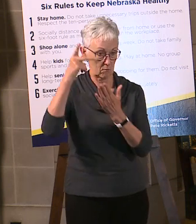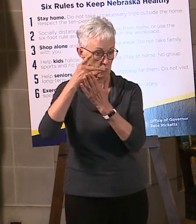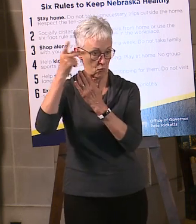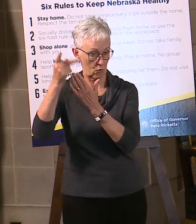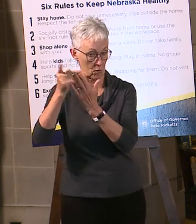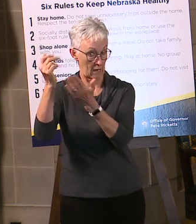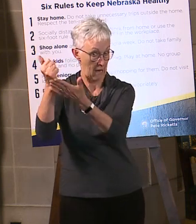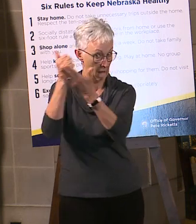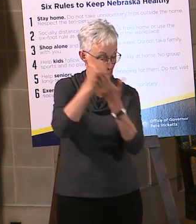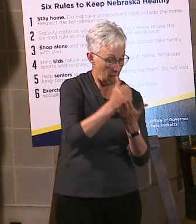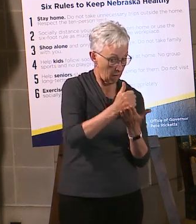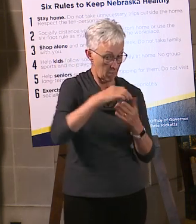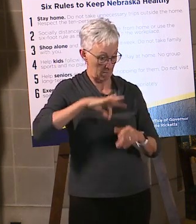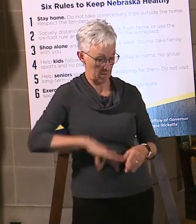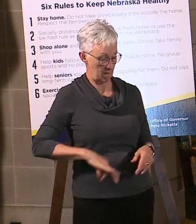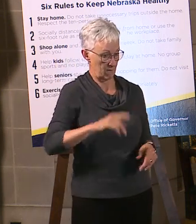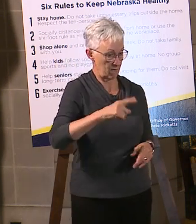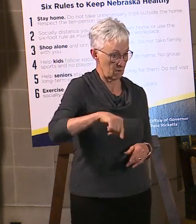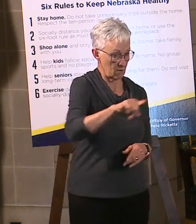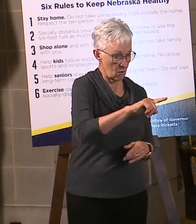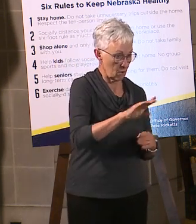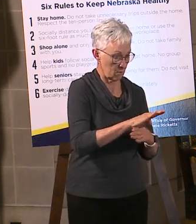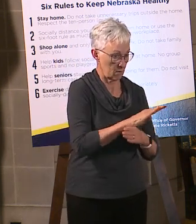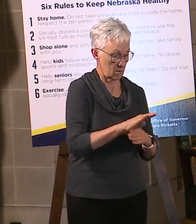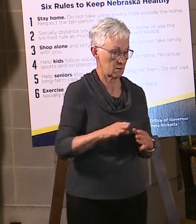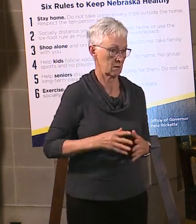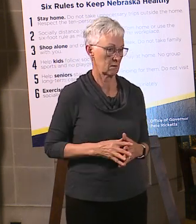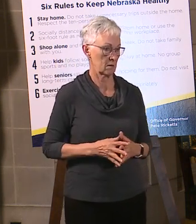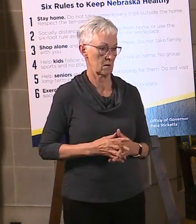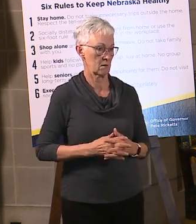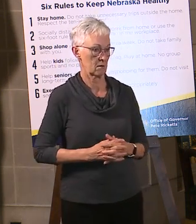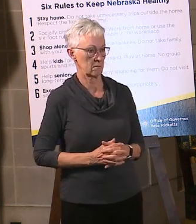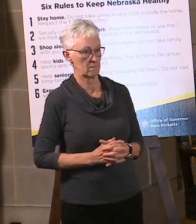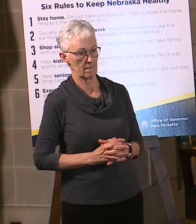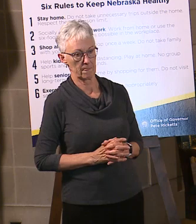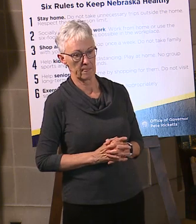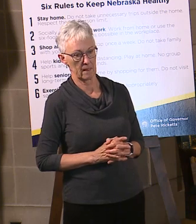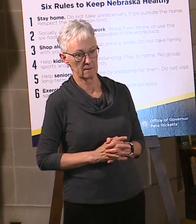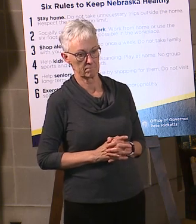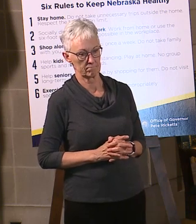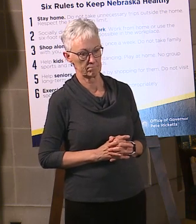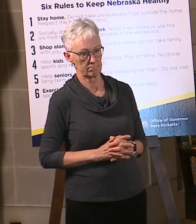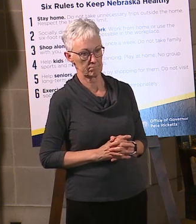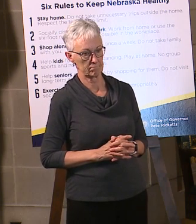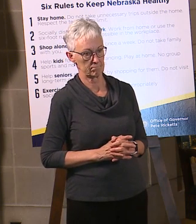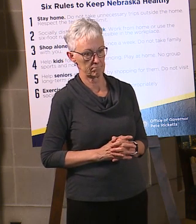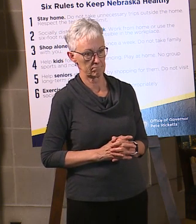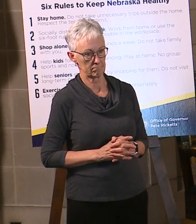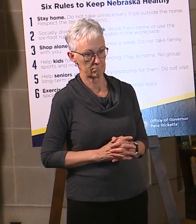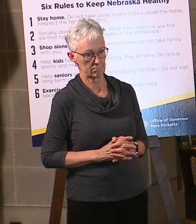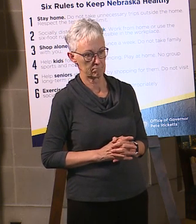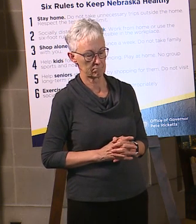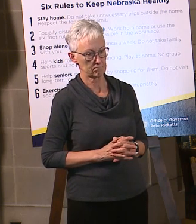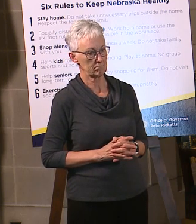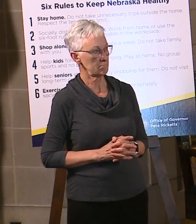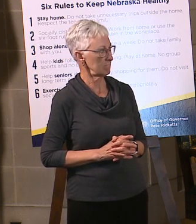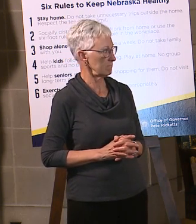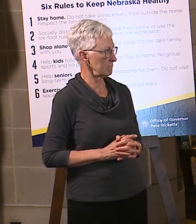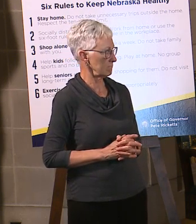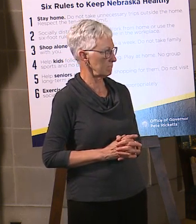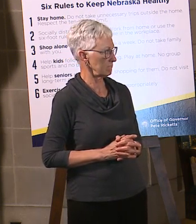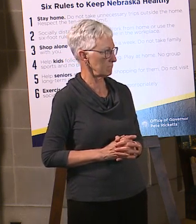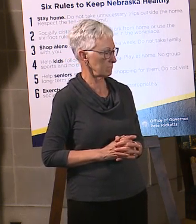You said the top concern was that this pandemic would decrease citizens' confidence in their spending. So